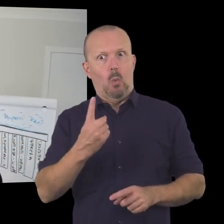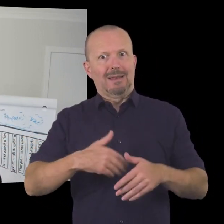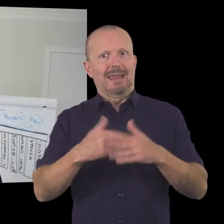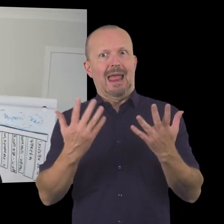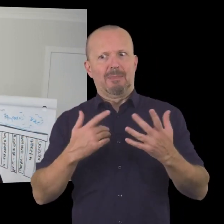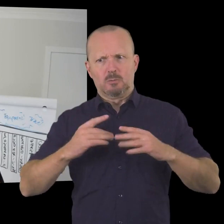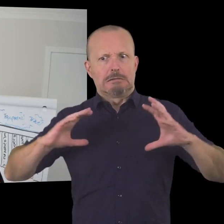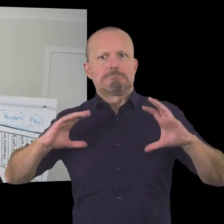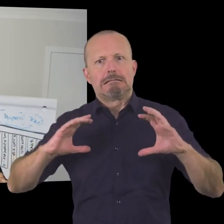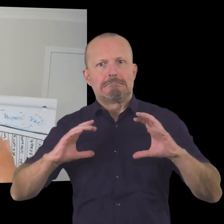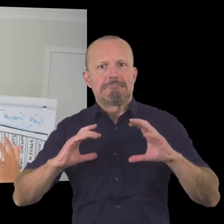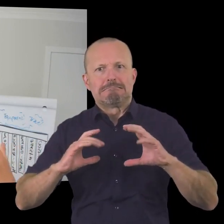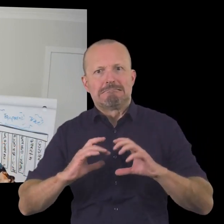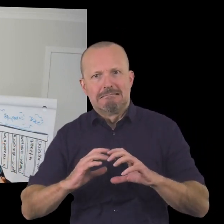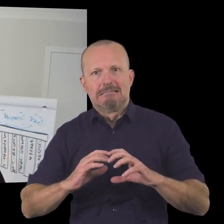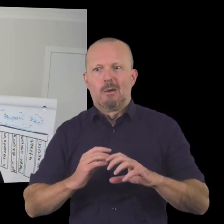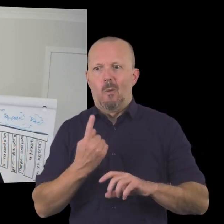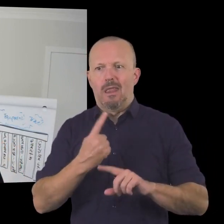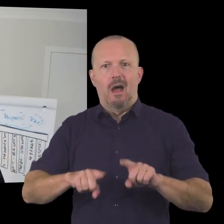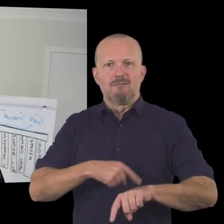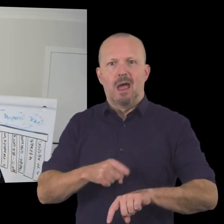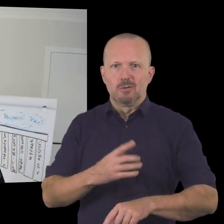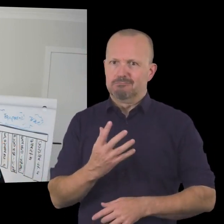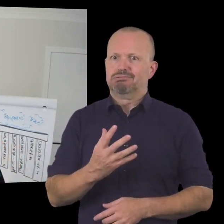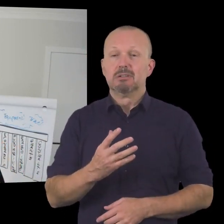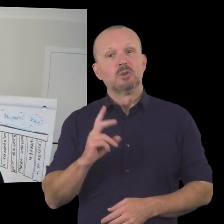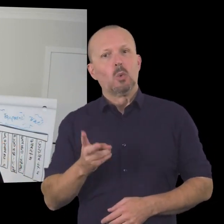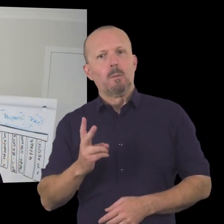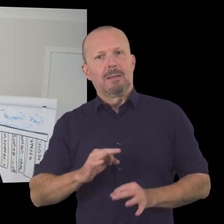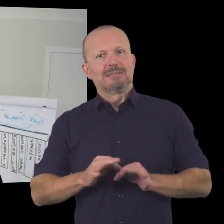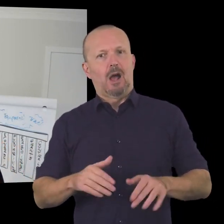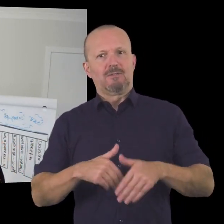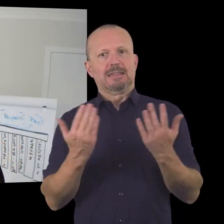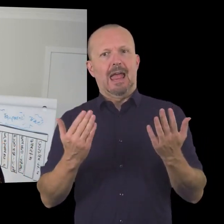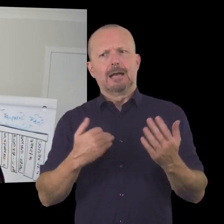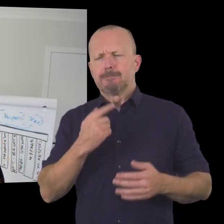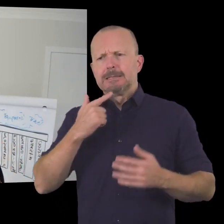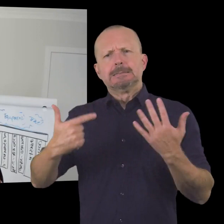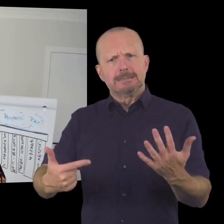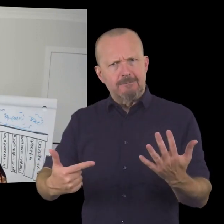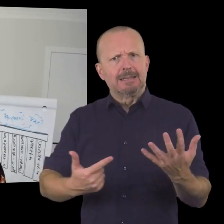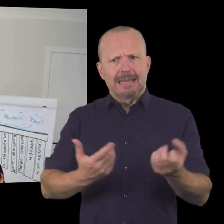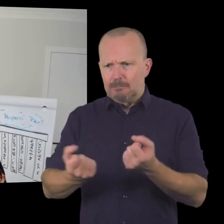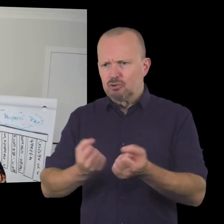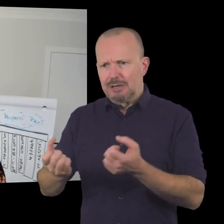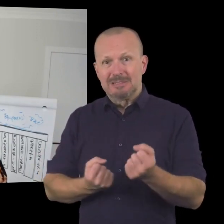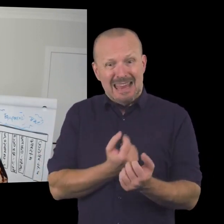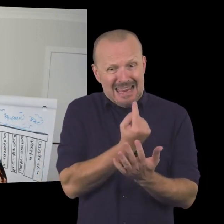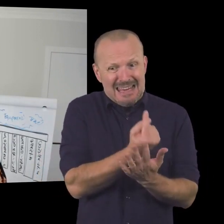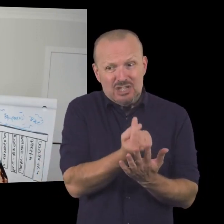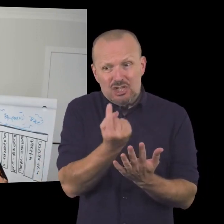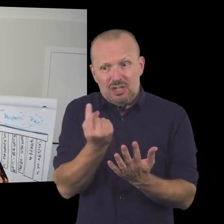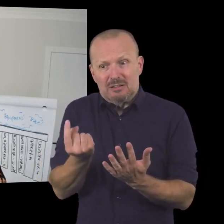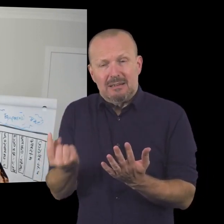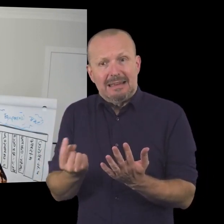as a one-day workshop and i stand at the uh the the start of the session and say you know each of these income streams can